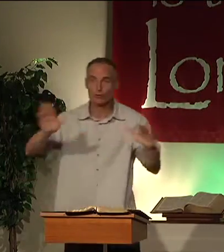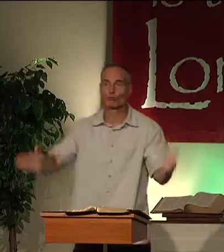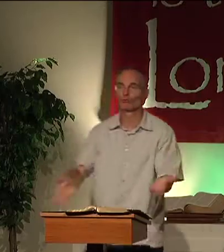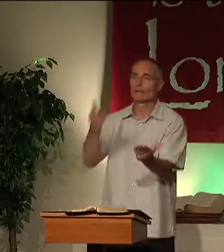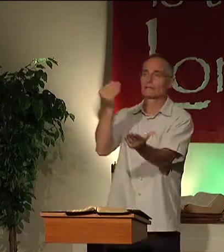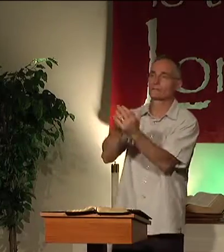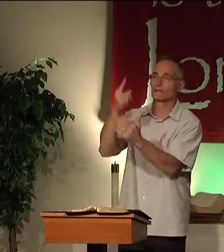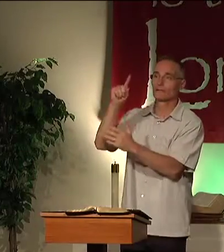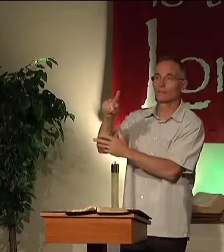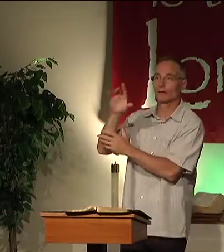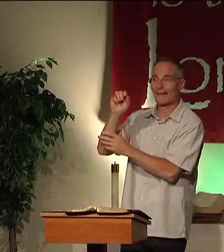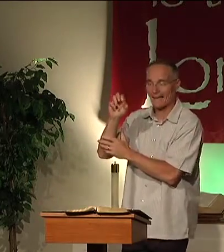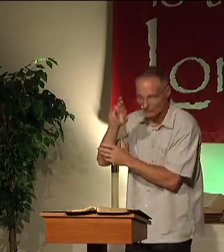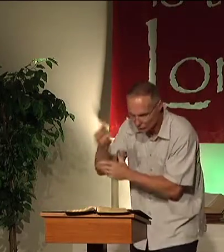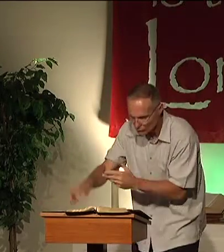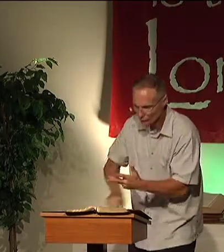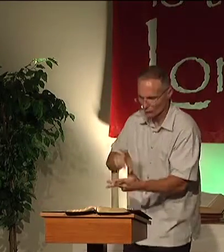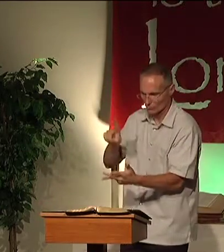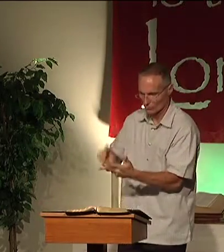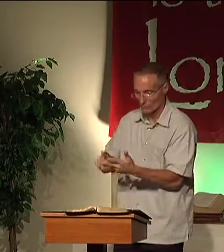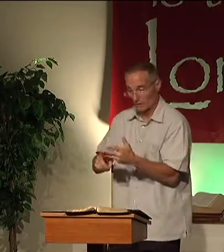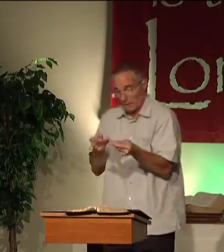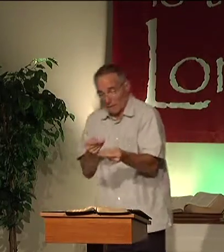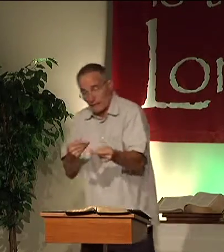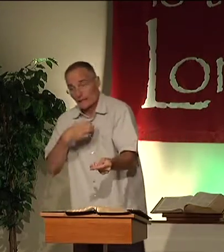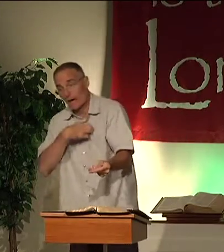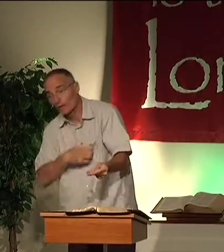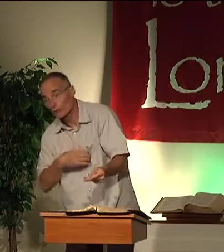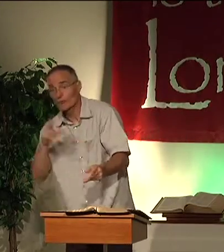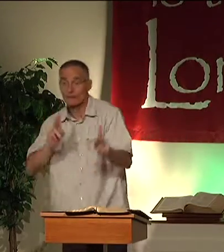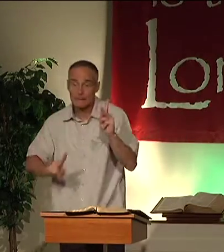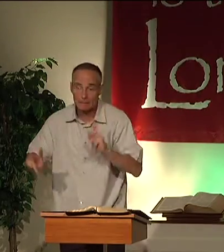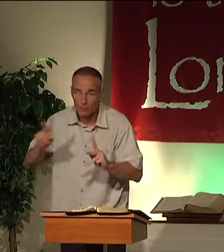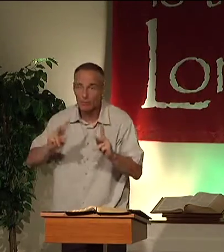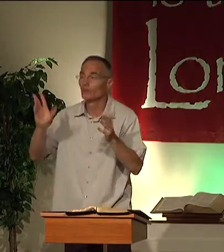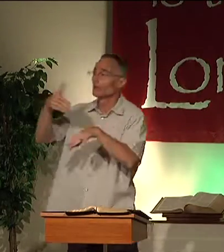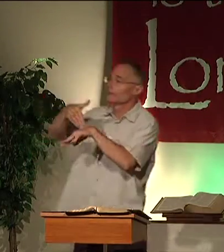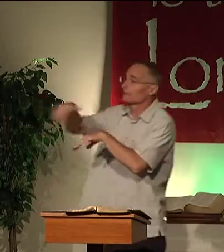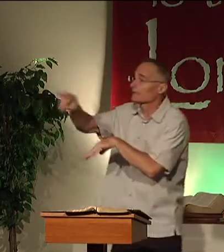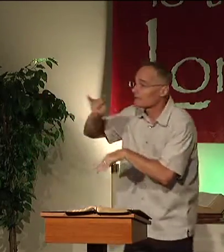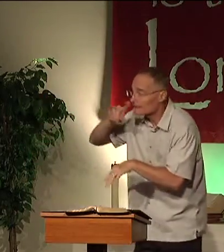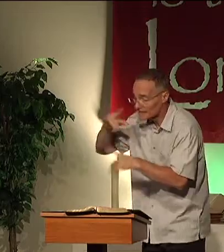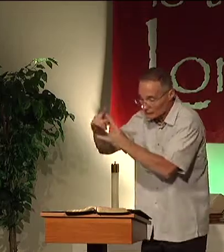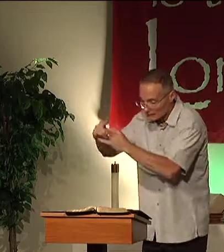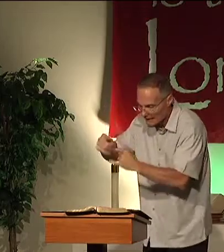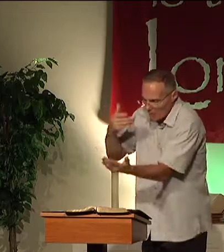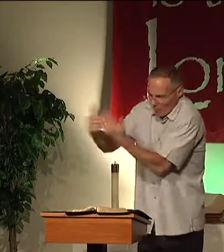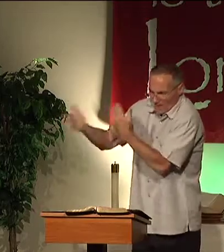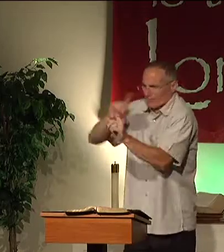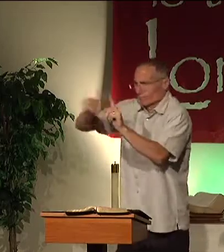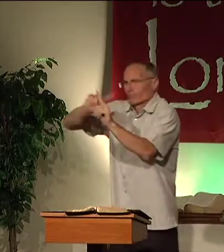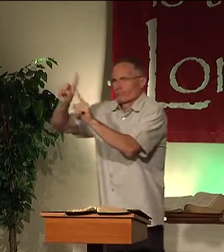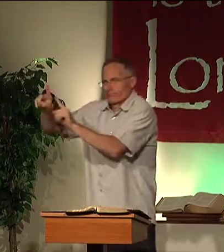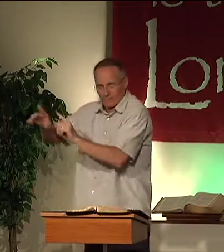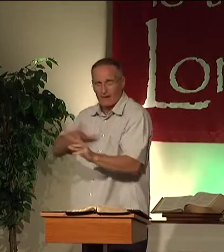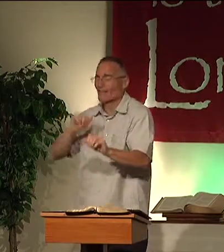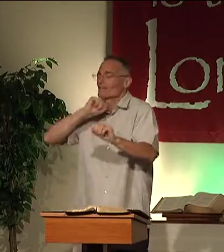rights, raising money for cancer, feeding hungry people, sending kids to camp,